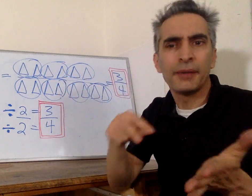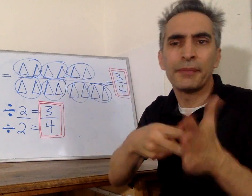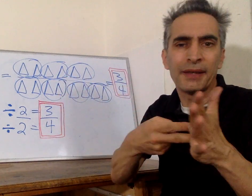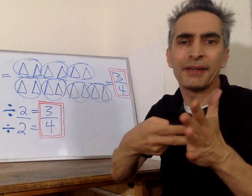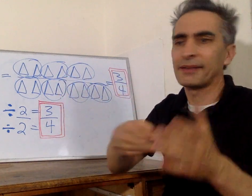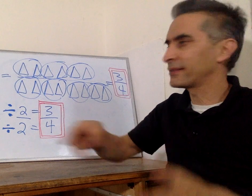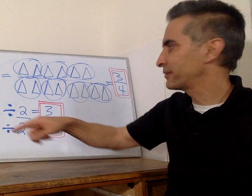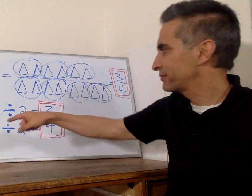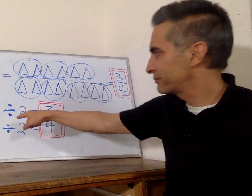that mean?